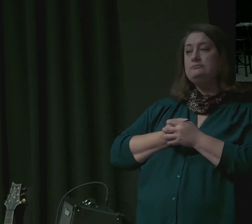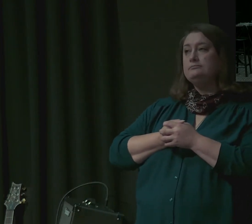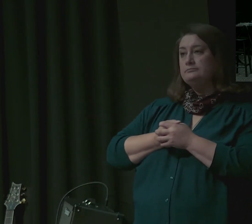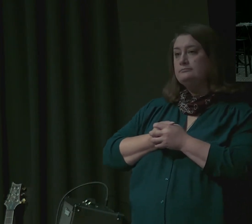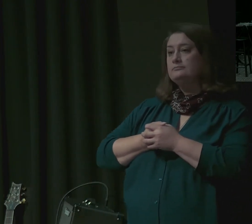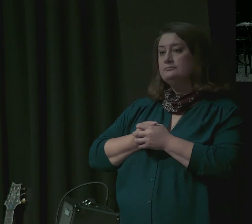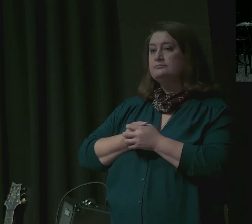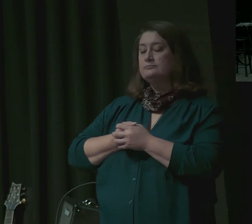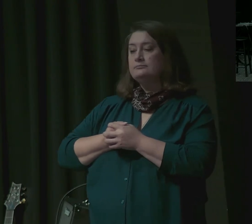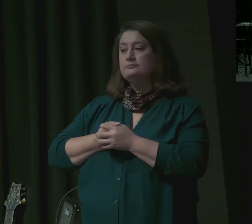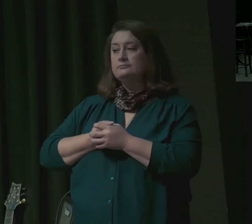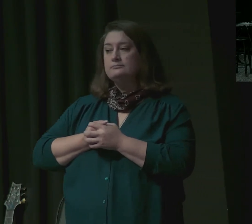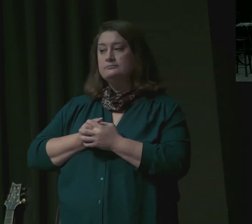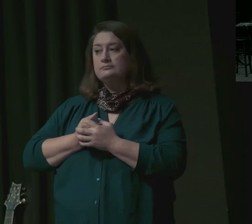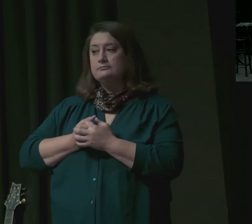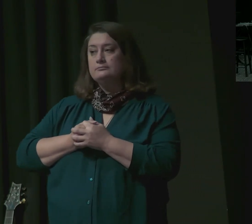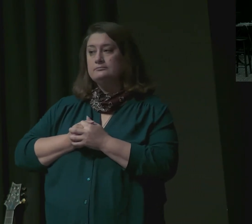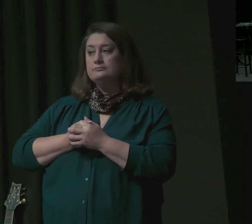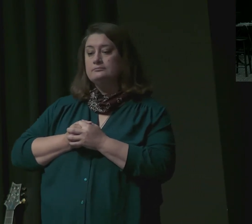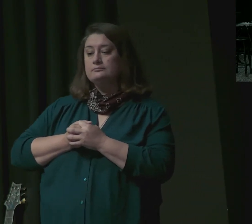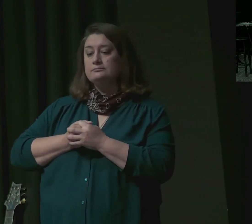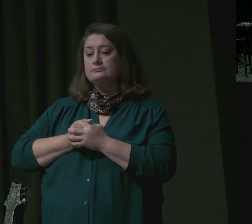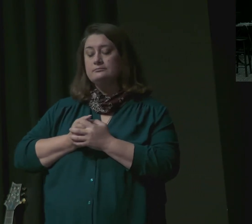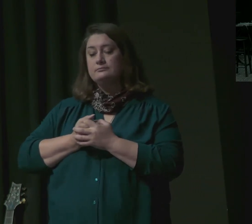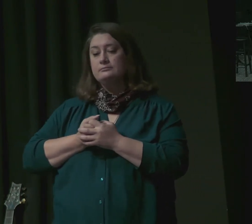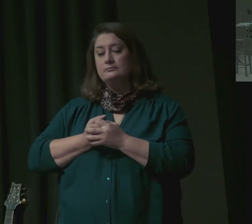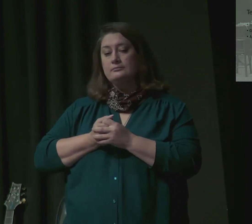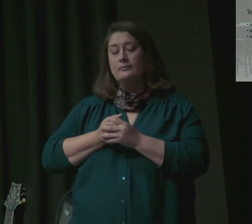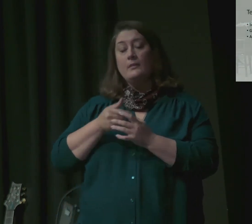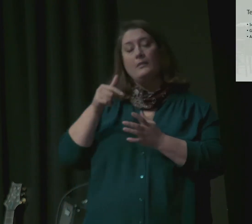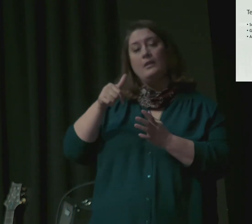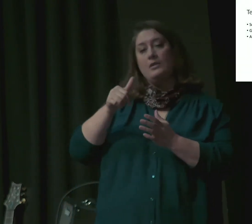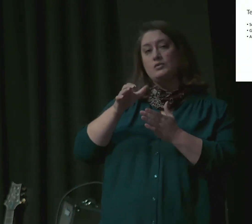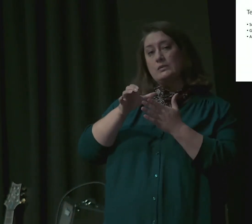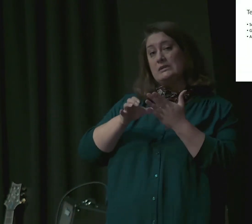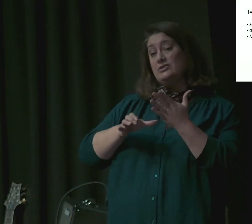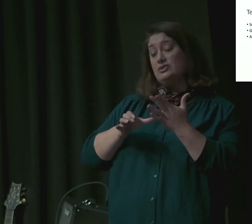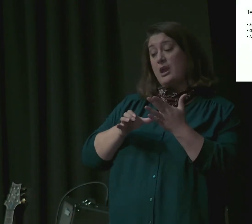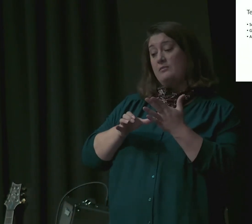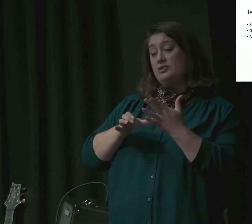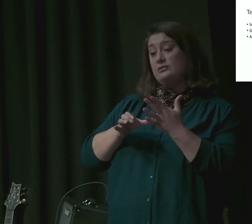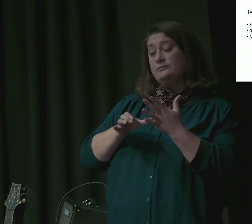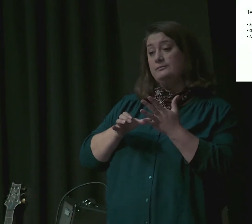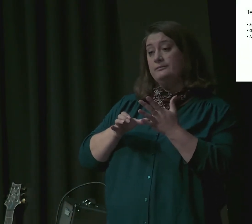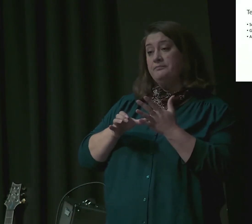Now, much of this chapter are a studied contrast to chapter 42.